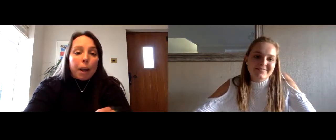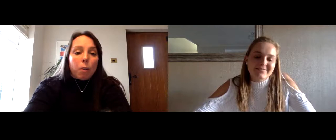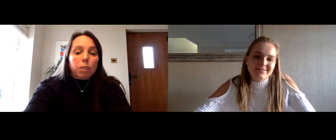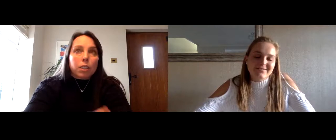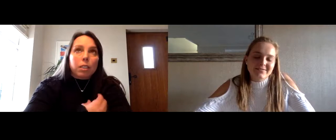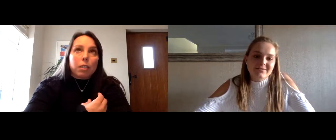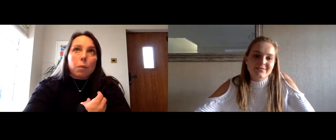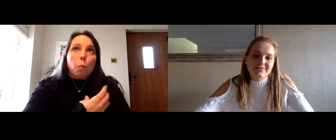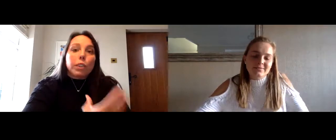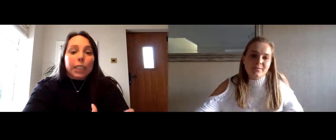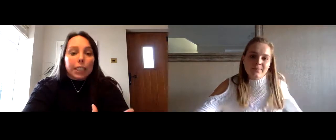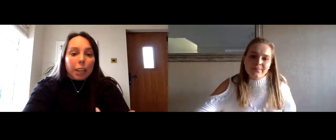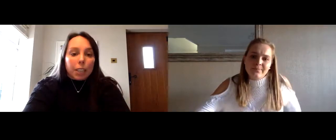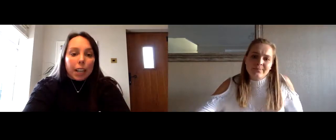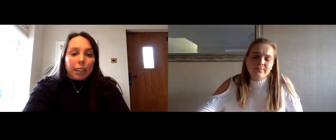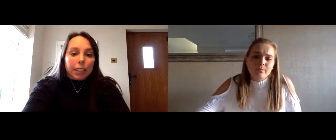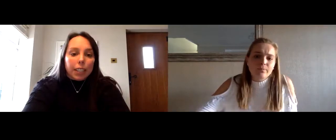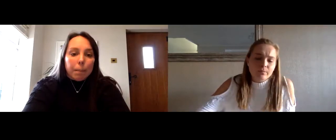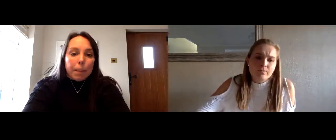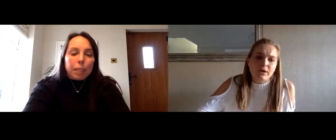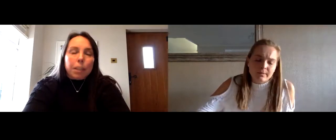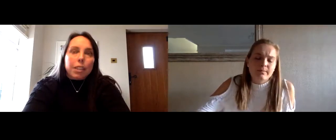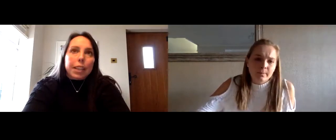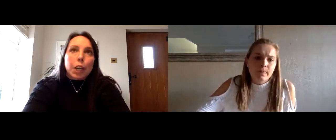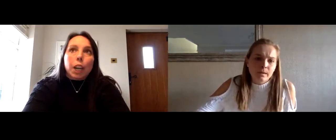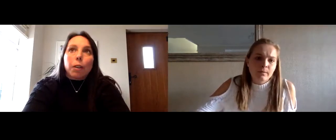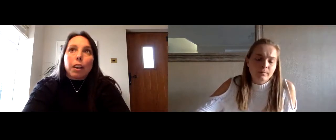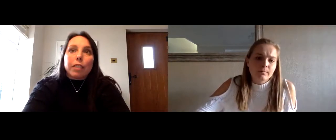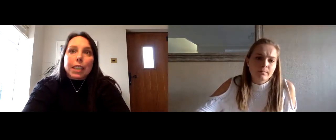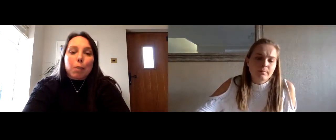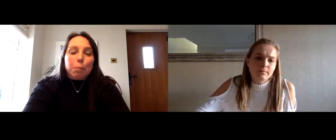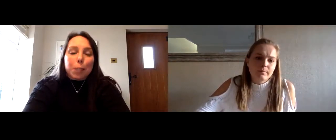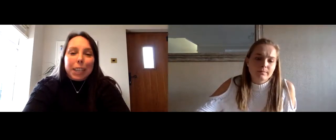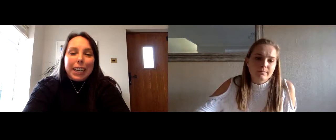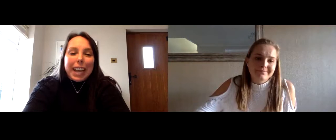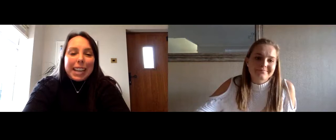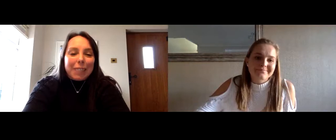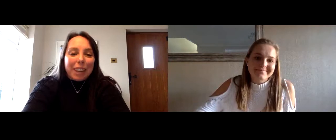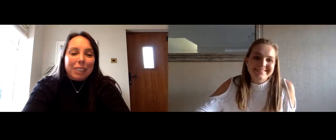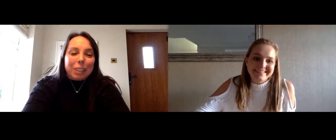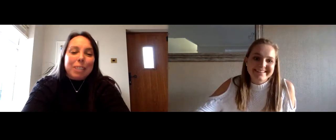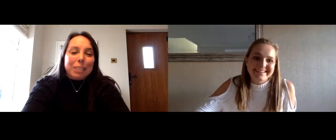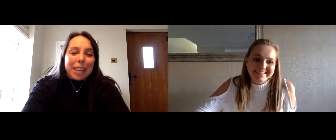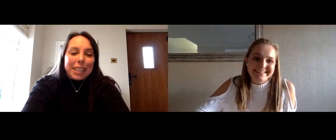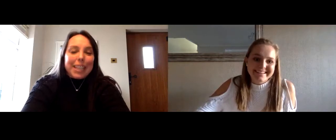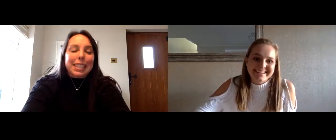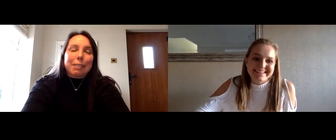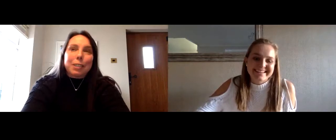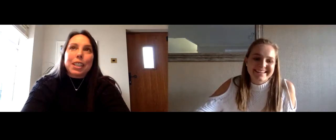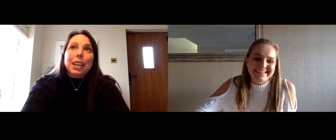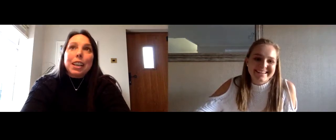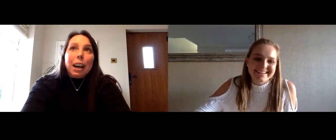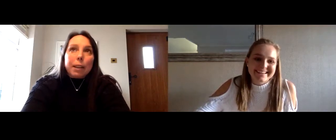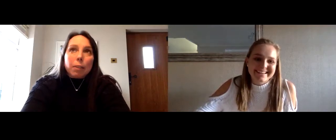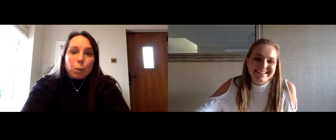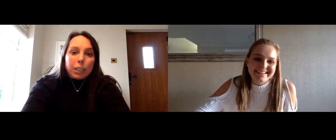open about wanting to go to that london olympics because i knew that obviously i was pushing the age boundary with gymnastics i